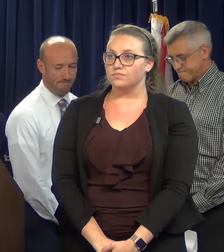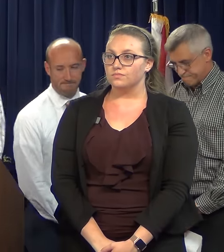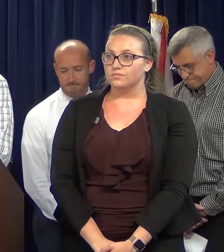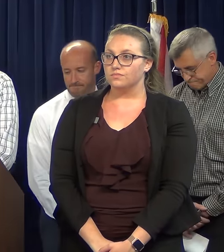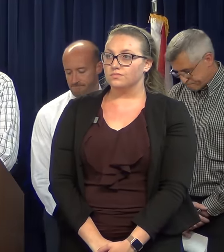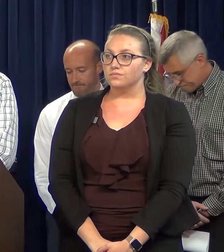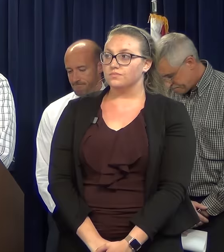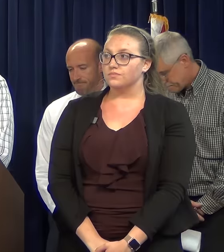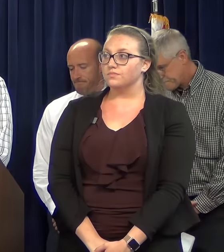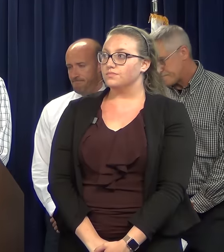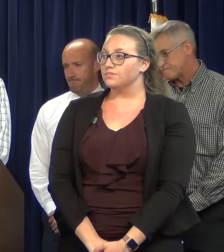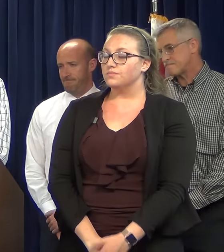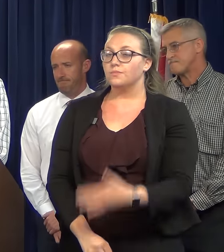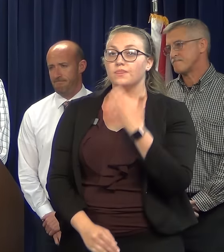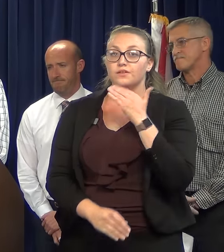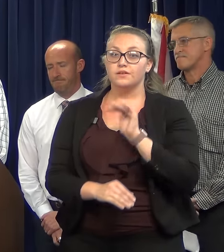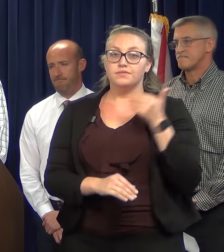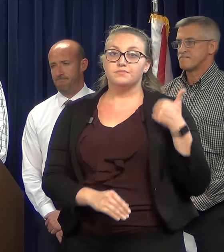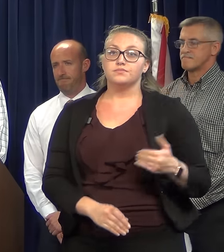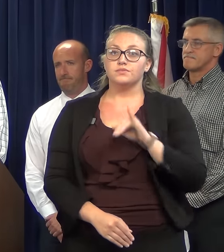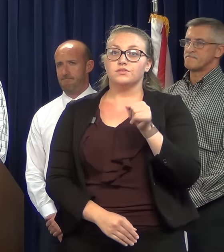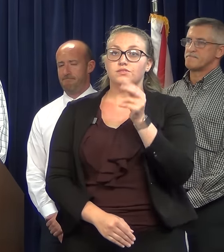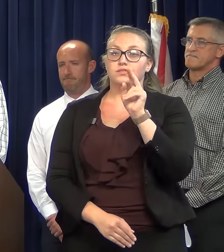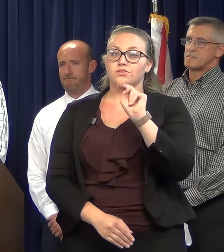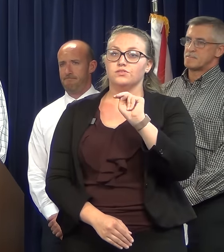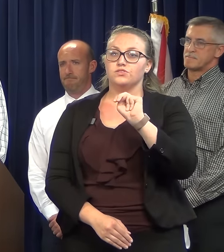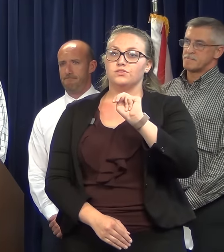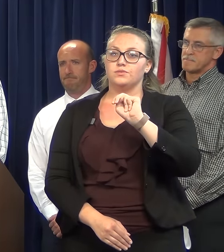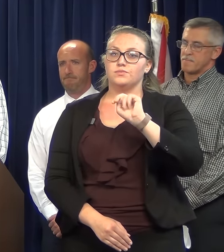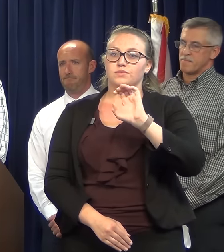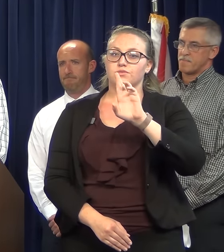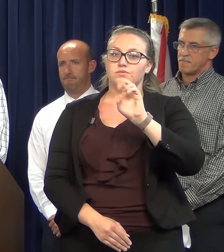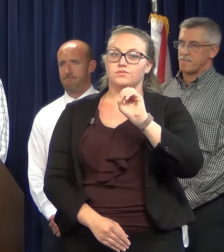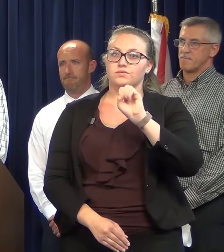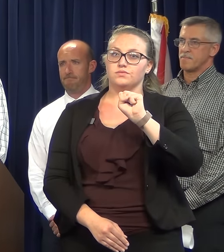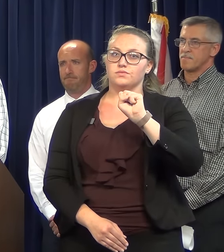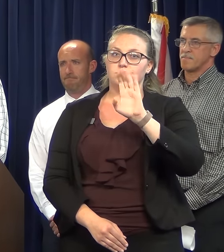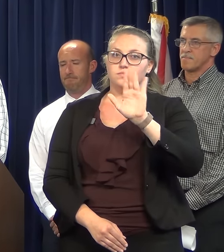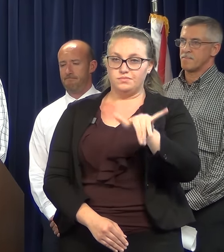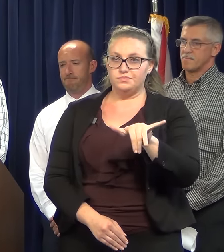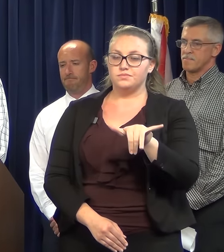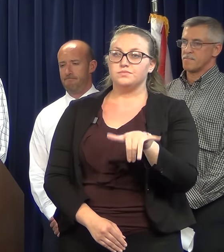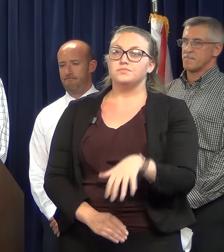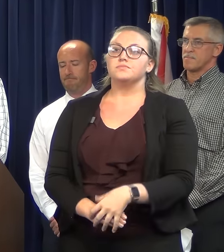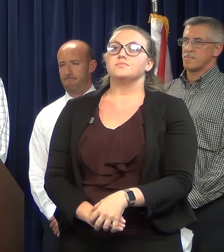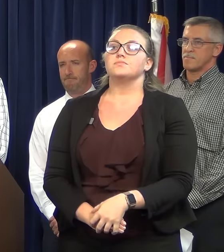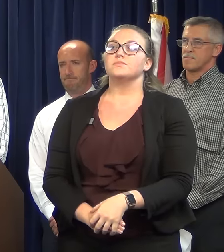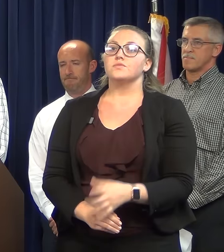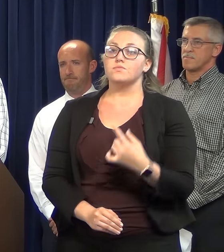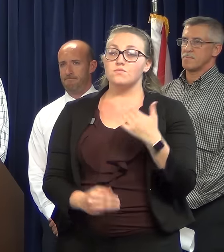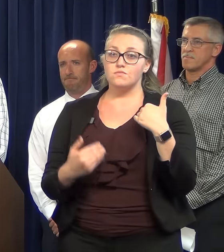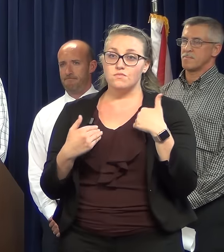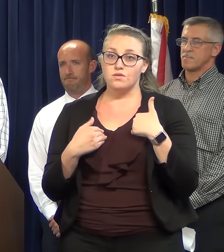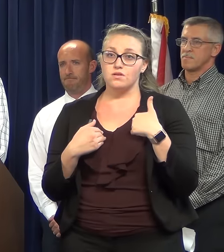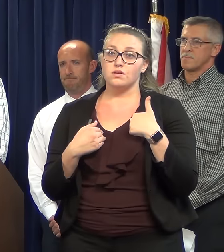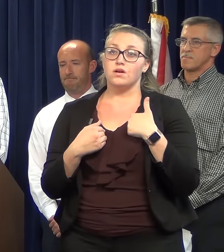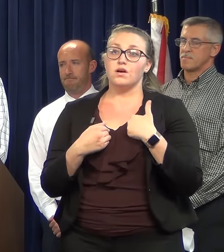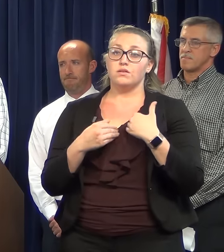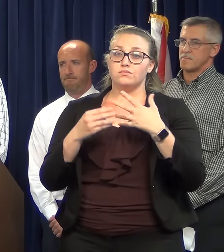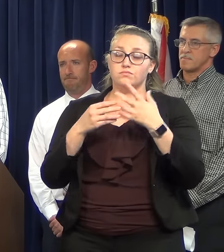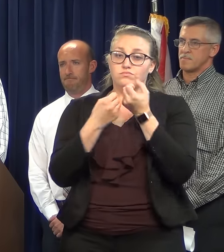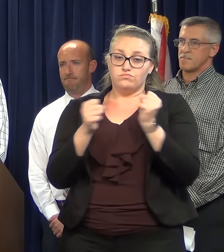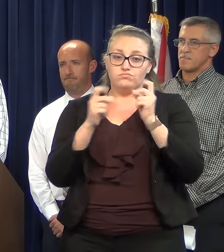Good evening. Jim Crosby, the Chief of Animal Care and Protective Services. We have the shelter on Forest Street secured.